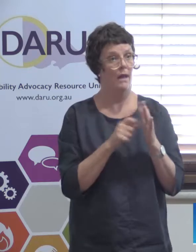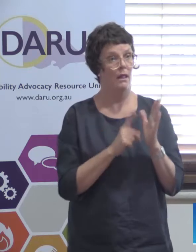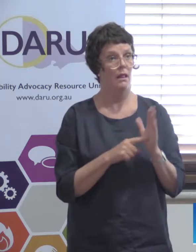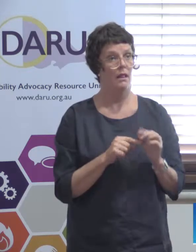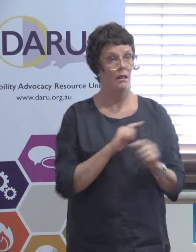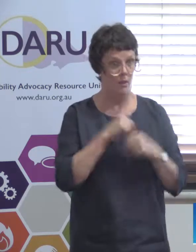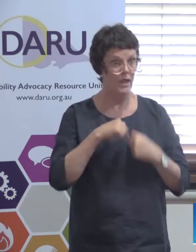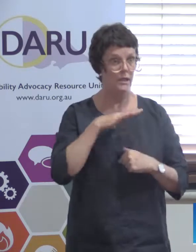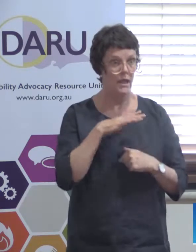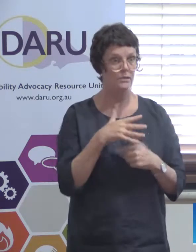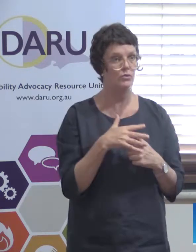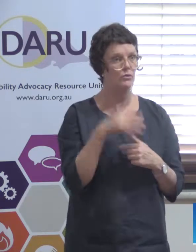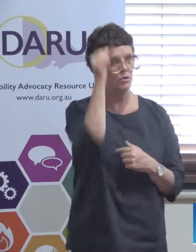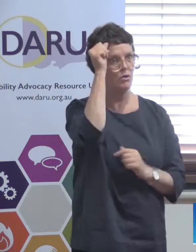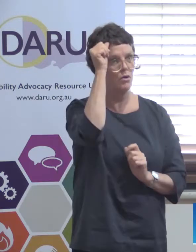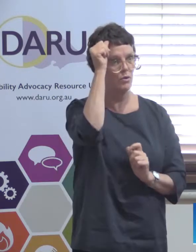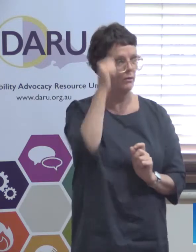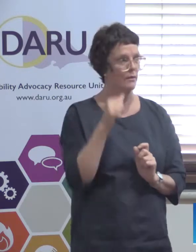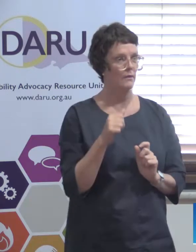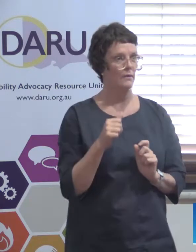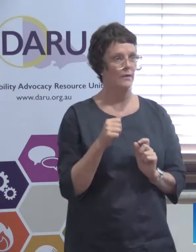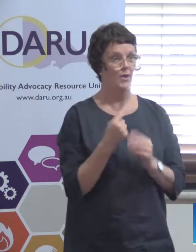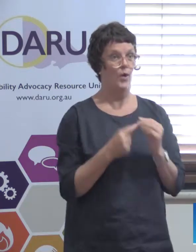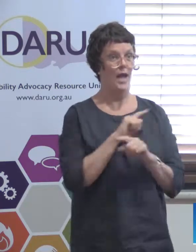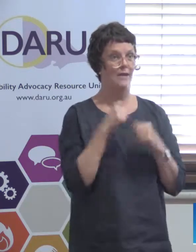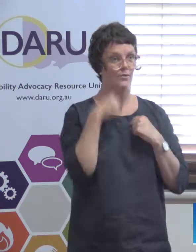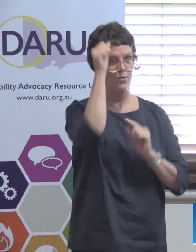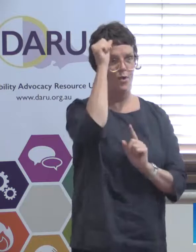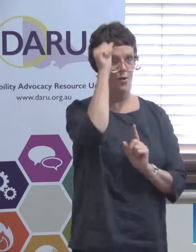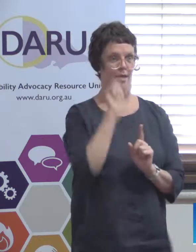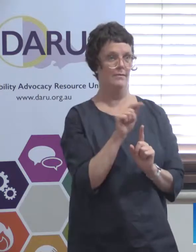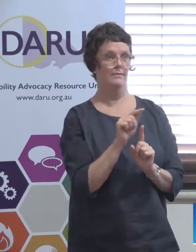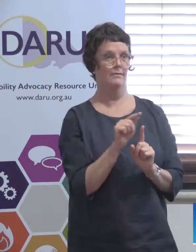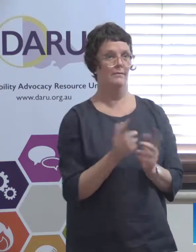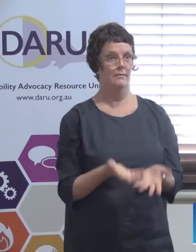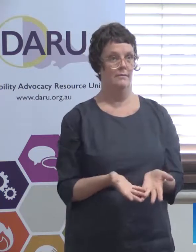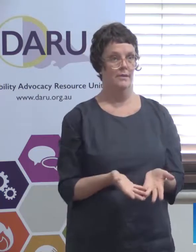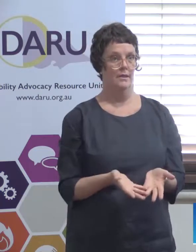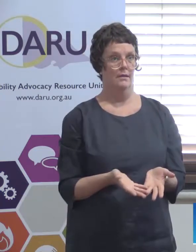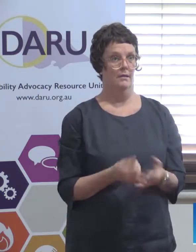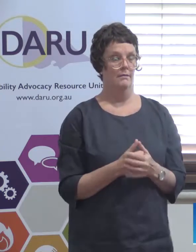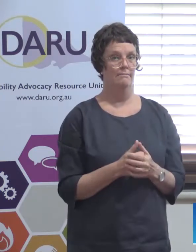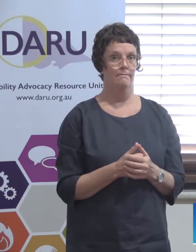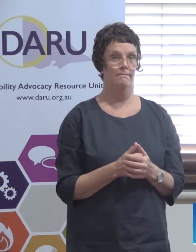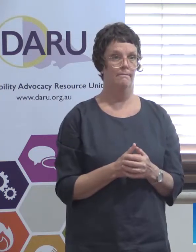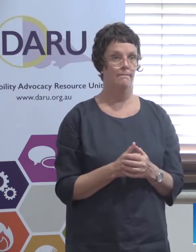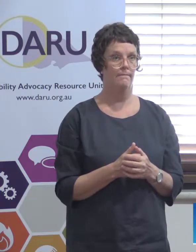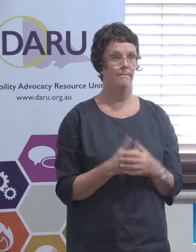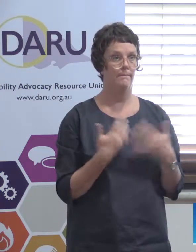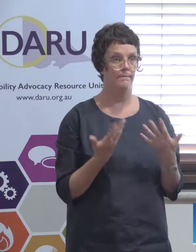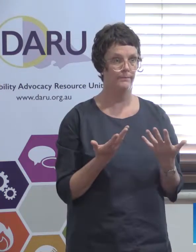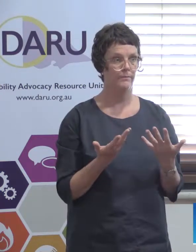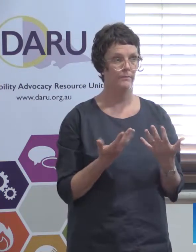sure because nobody else there's nobody else other than advocates that are that try and keep systems accountable you know